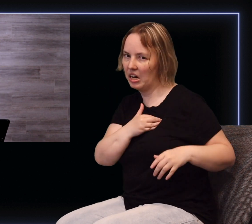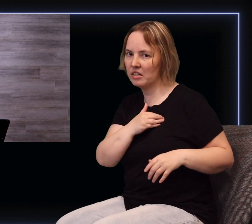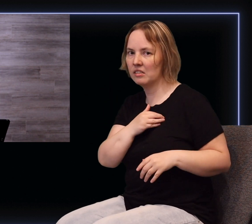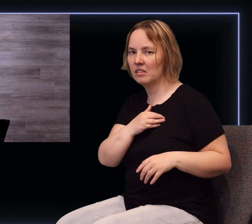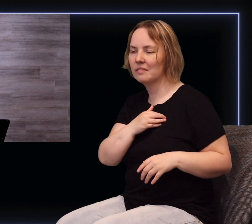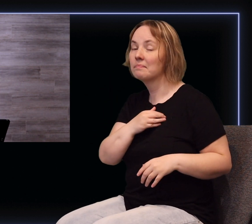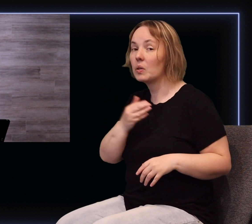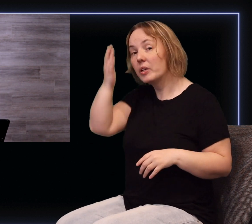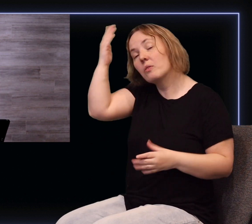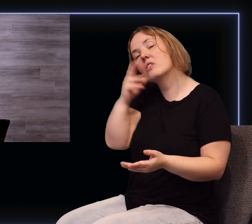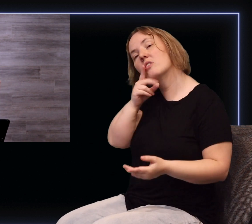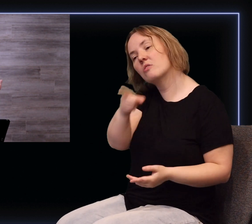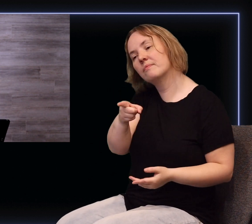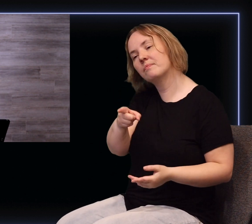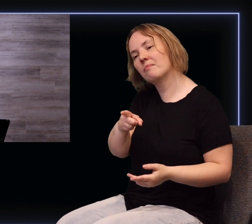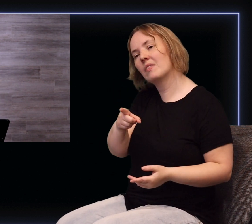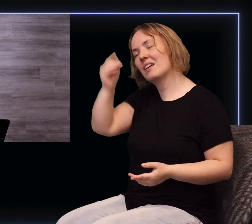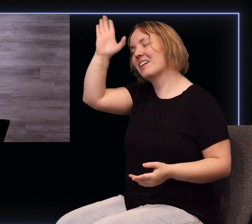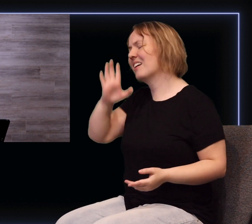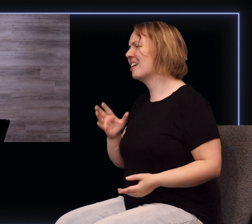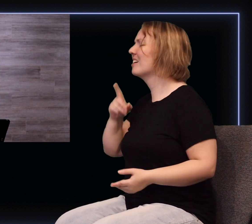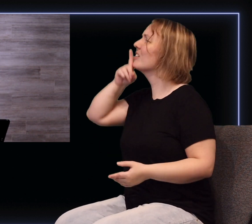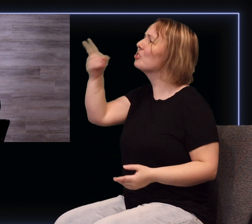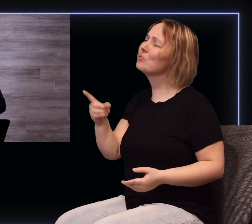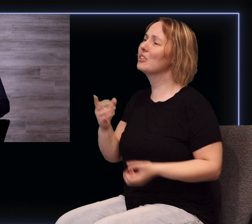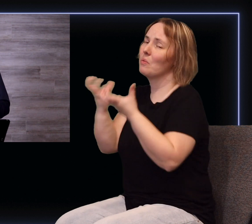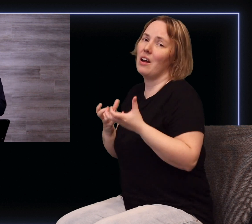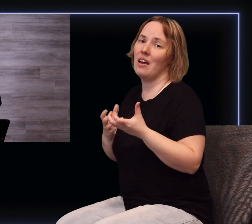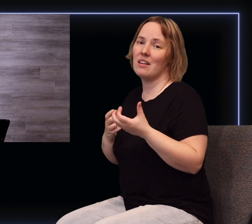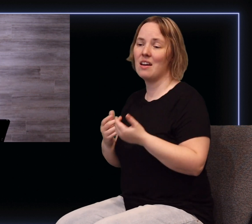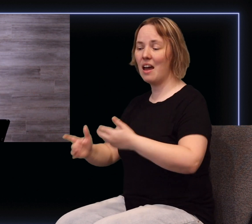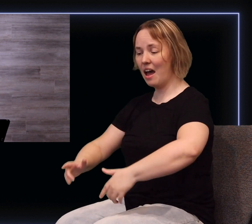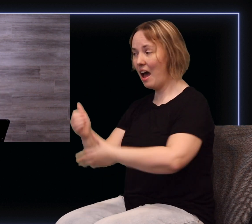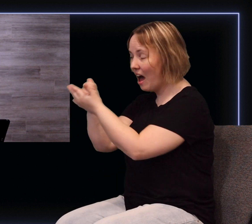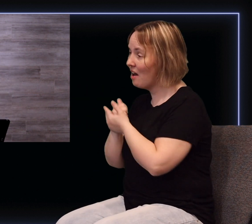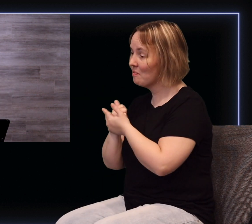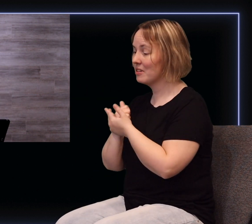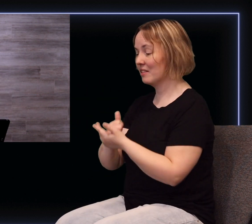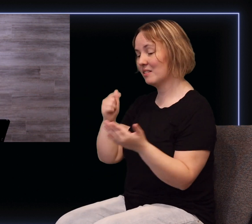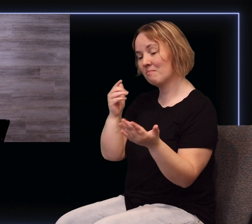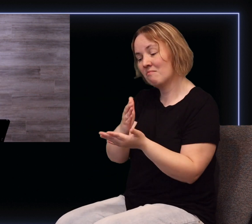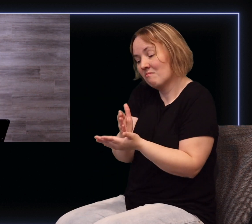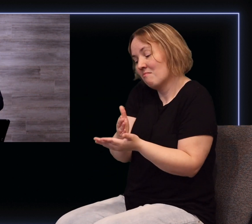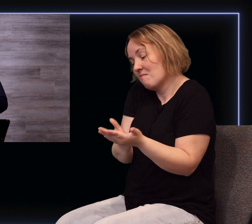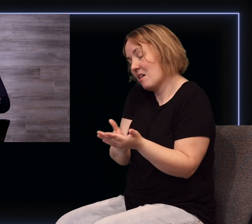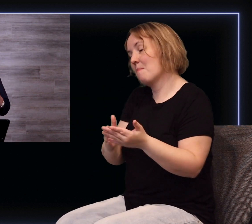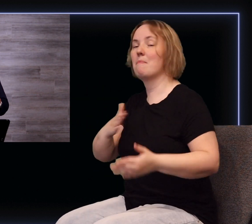reality. People like that will often say, God, I really want help in a particular part of my life or I really want help in my